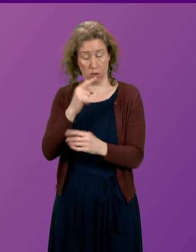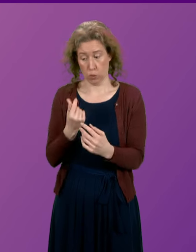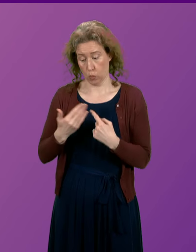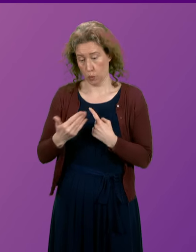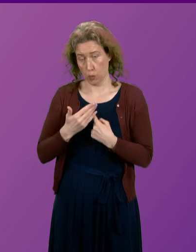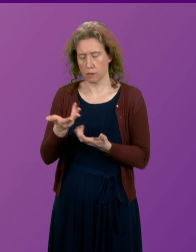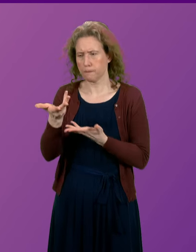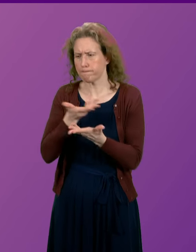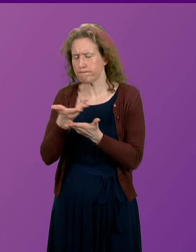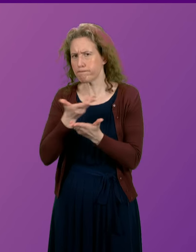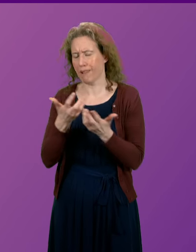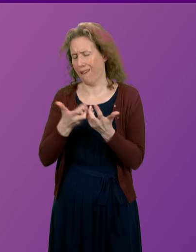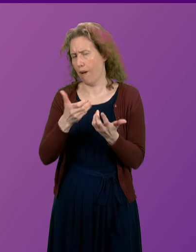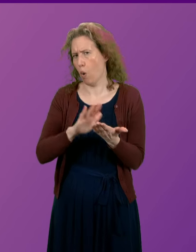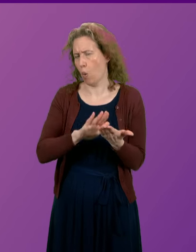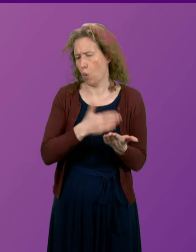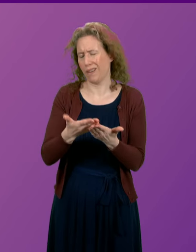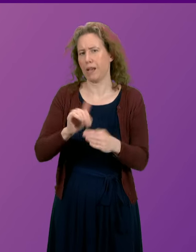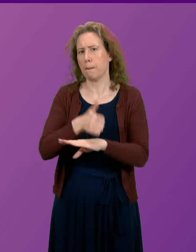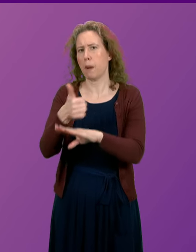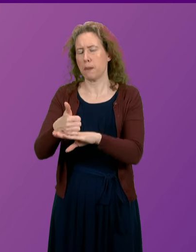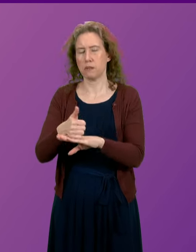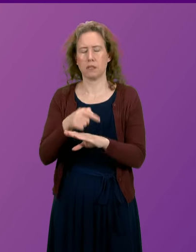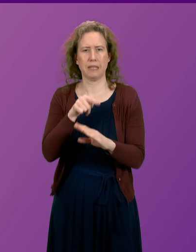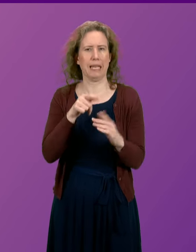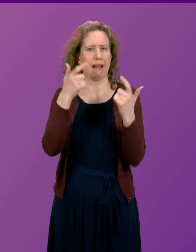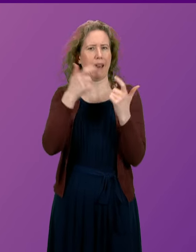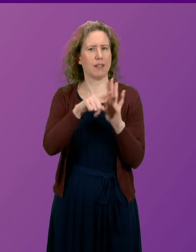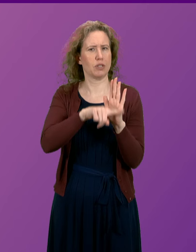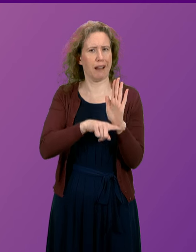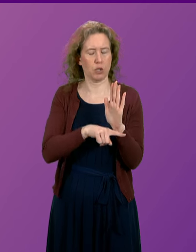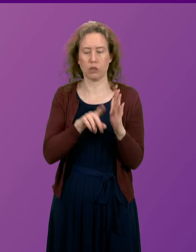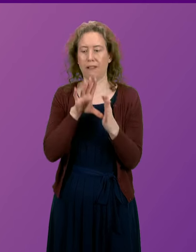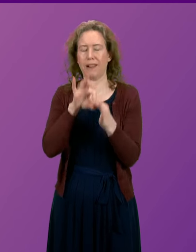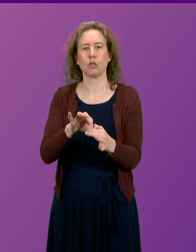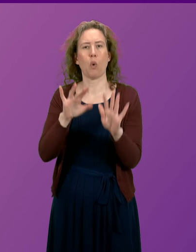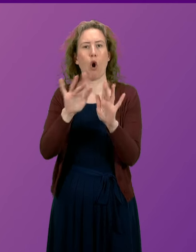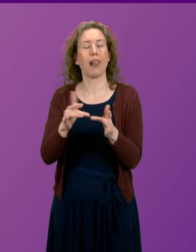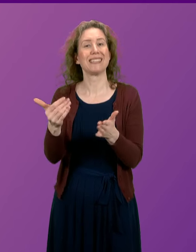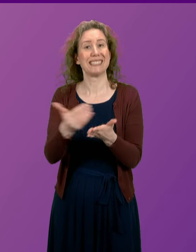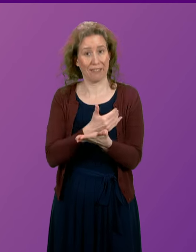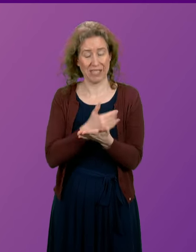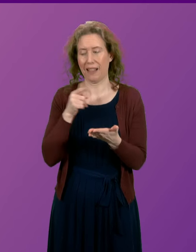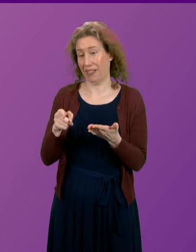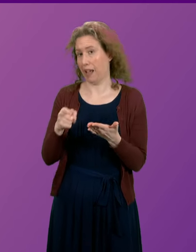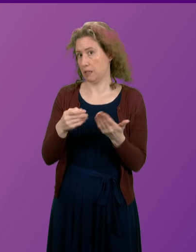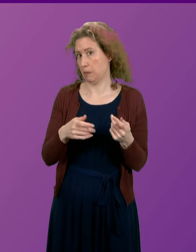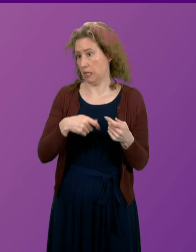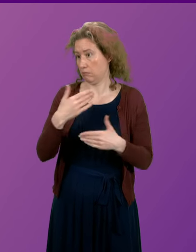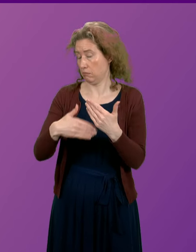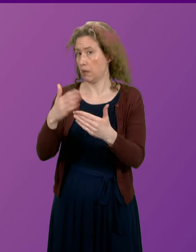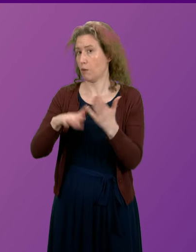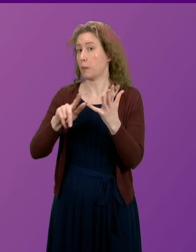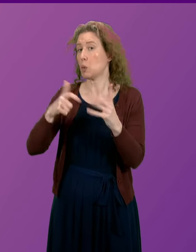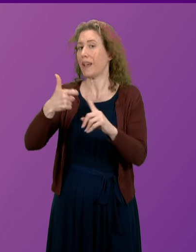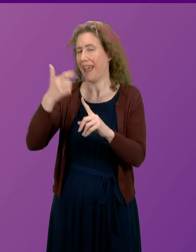discuss the implementation of the important legislation on online safety which has been taken forward by the United